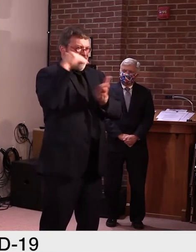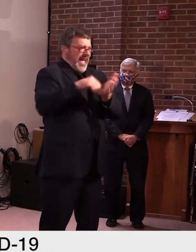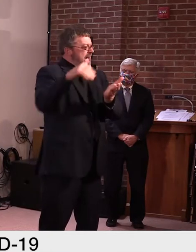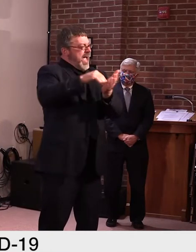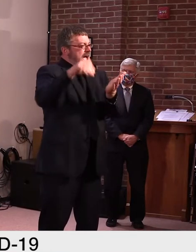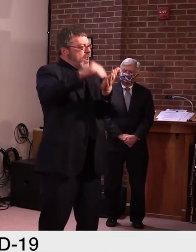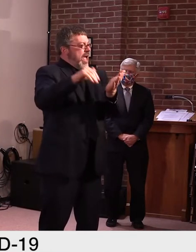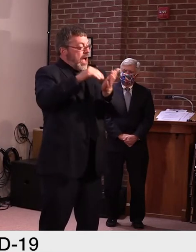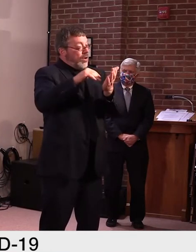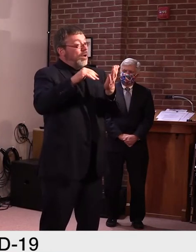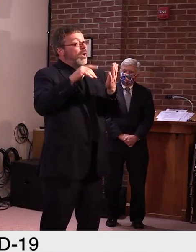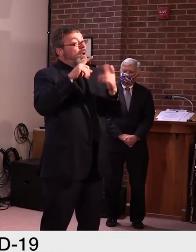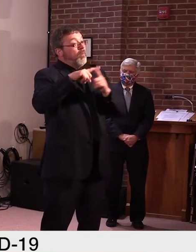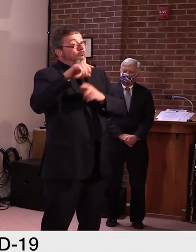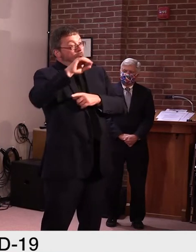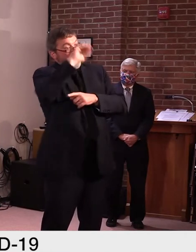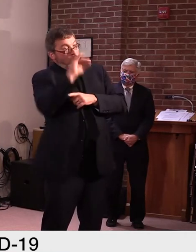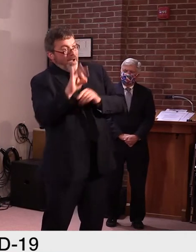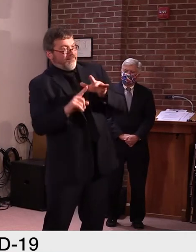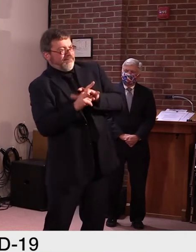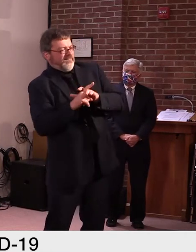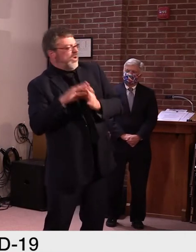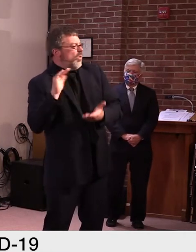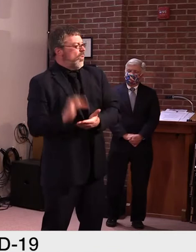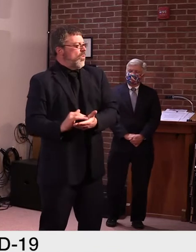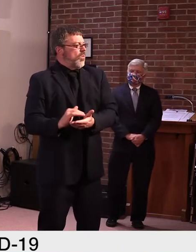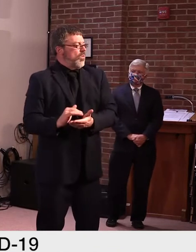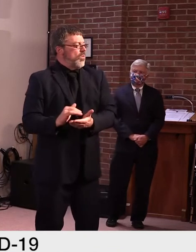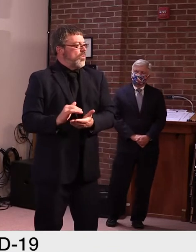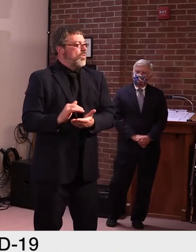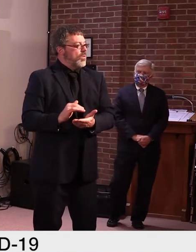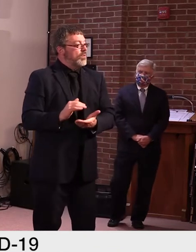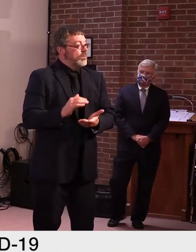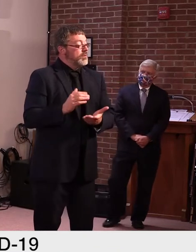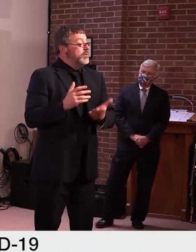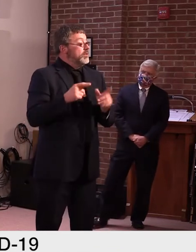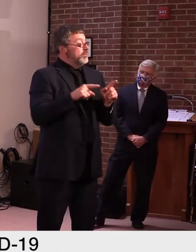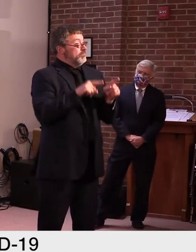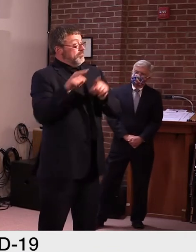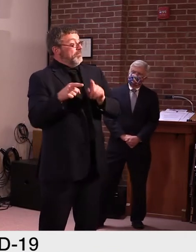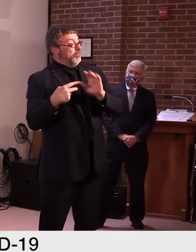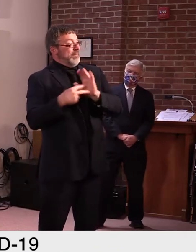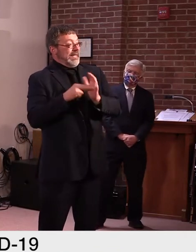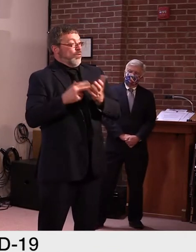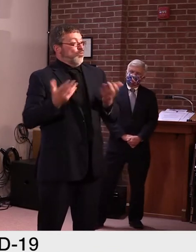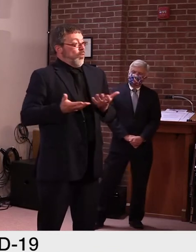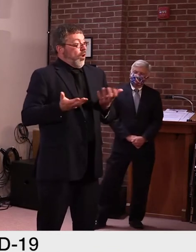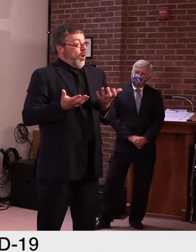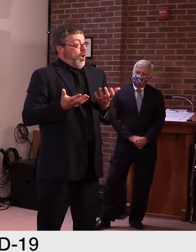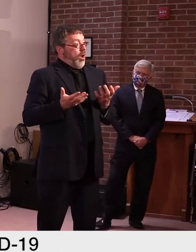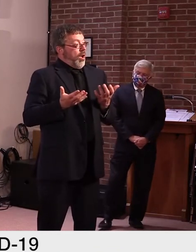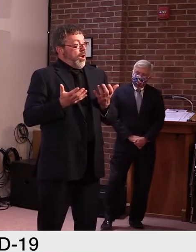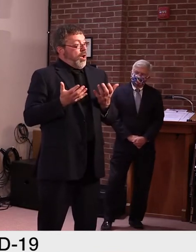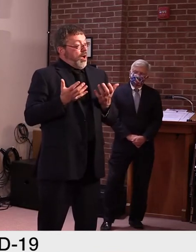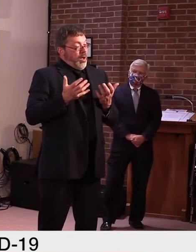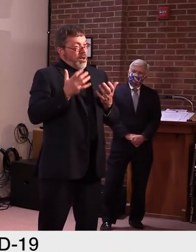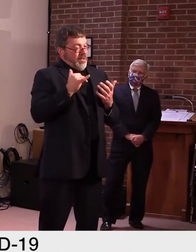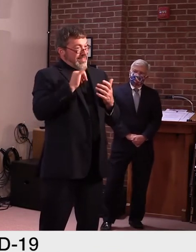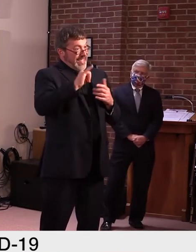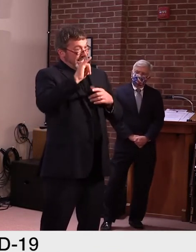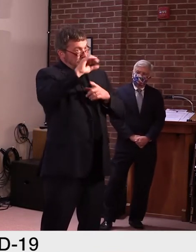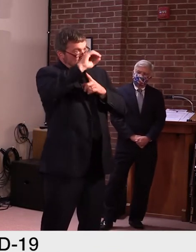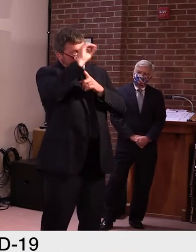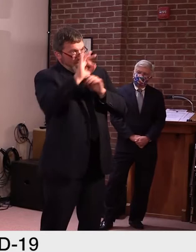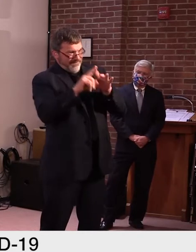closer to 5%. Um, so, you know, that increased, that decreased positivity rate over time, although ticking up nationally,